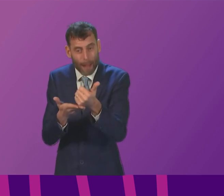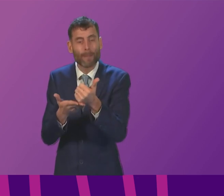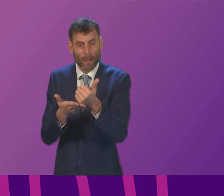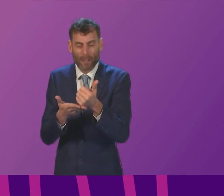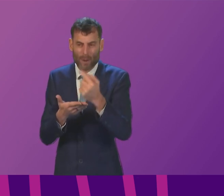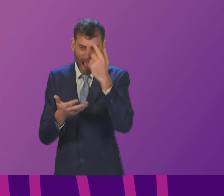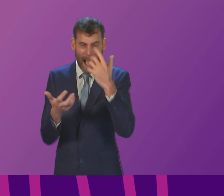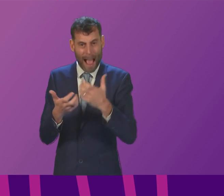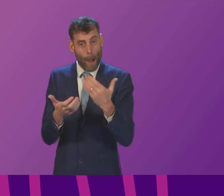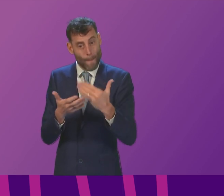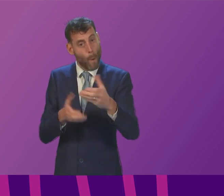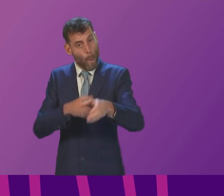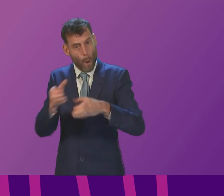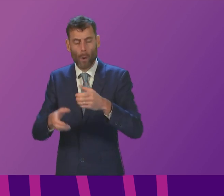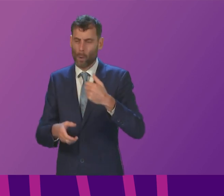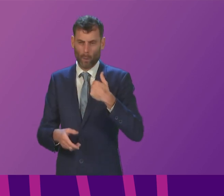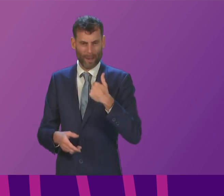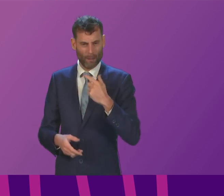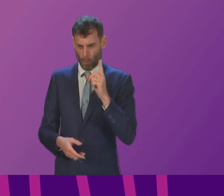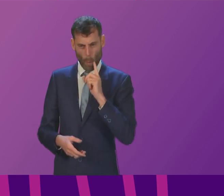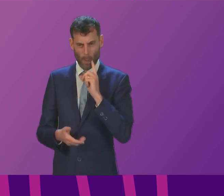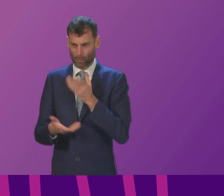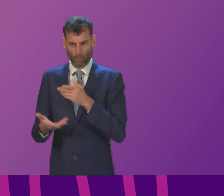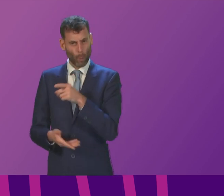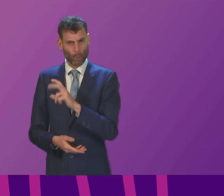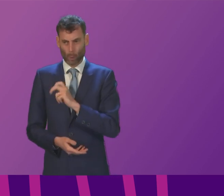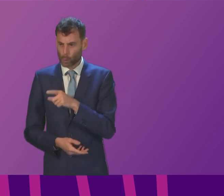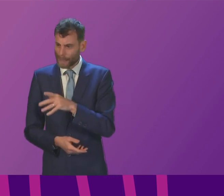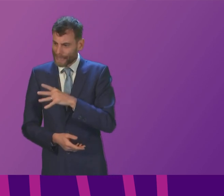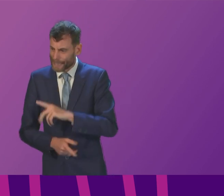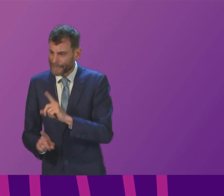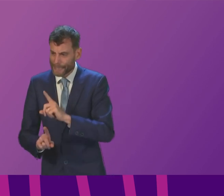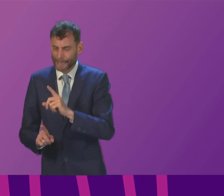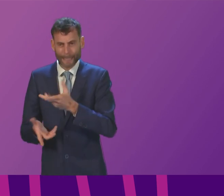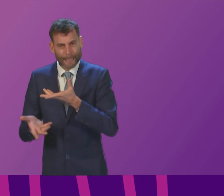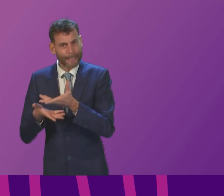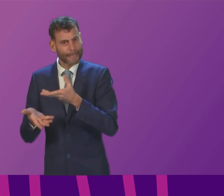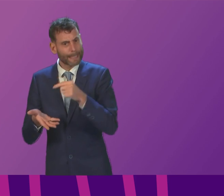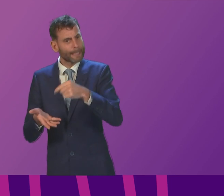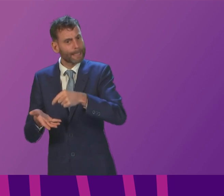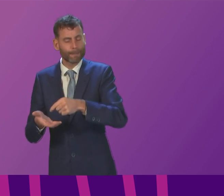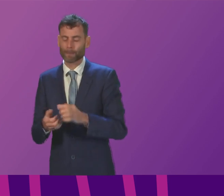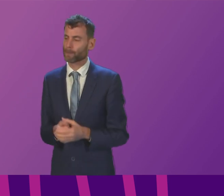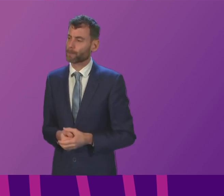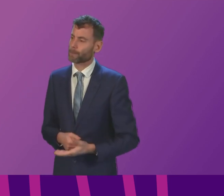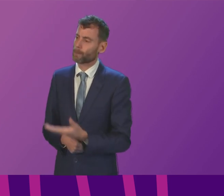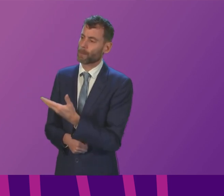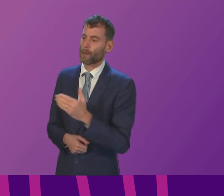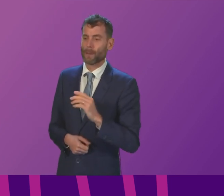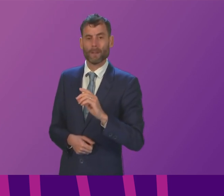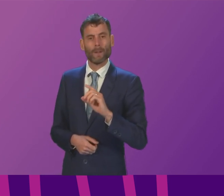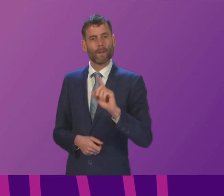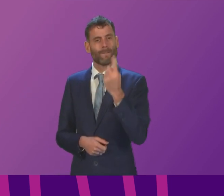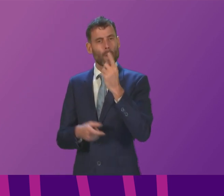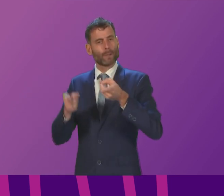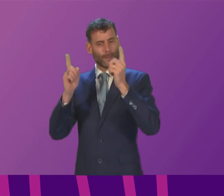and will continue to engage with unions and others as we do so Maggie Chapman thank you presiding officer the first minister will be aware of the